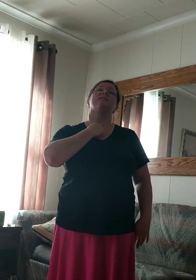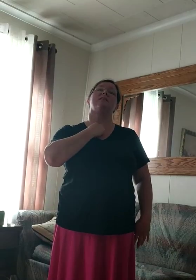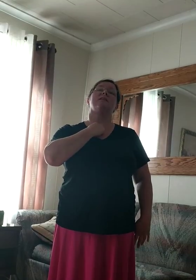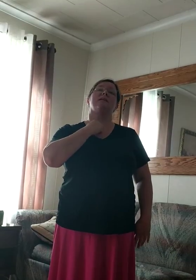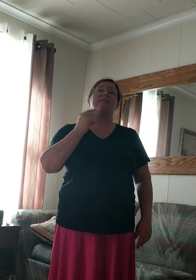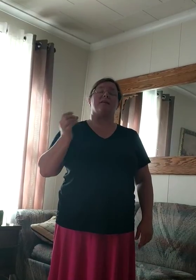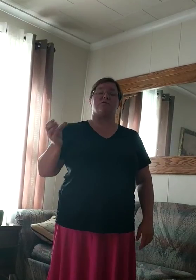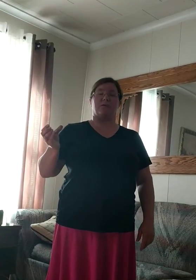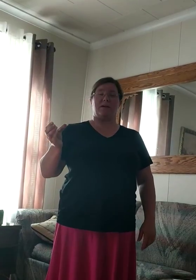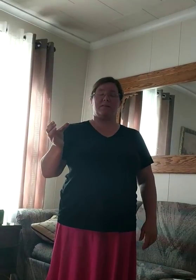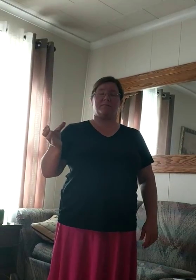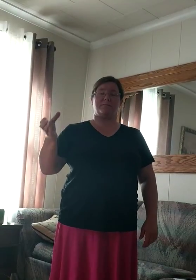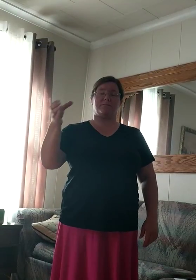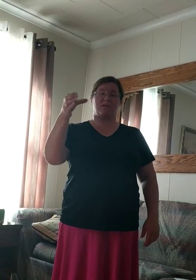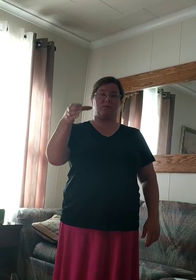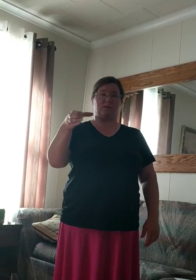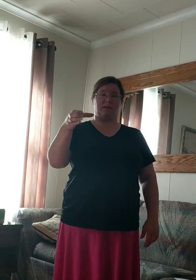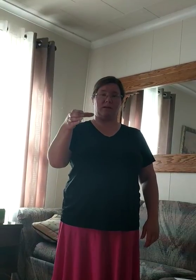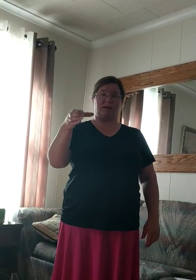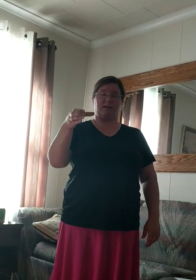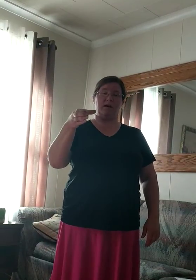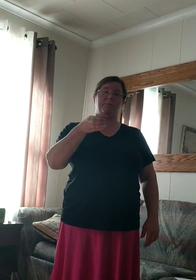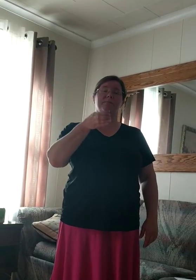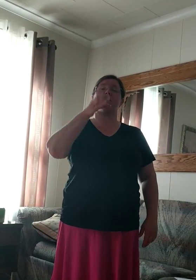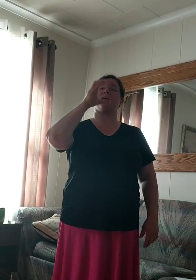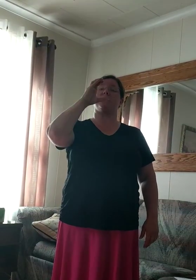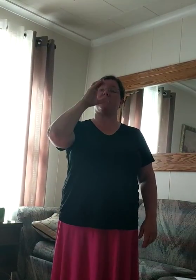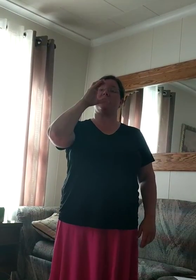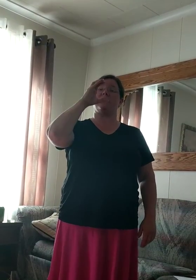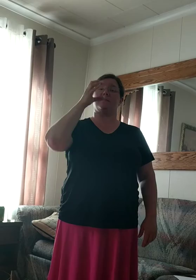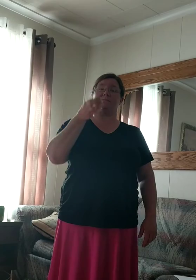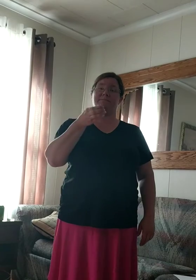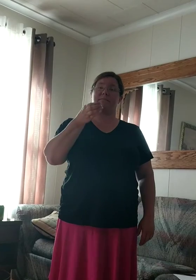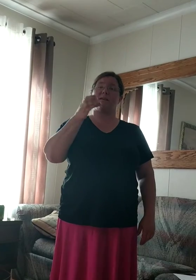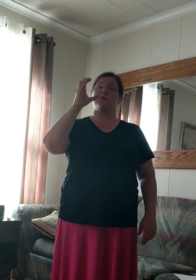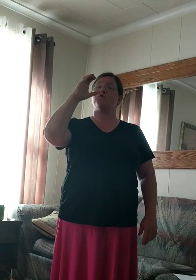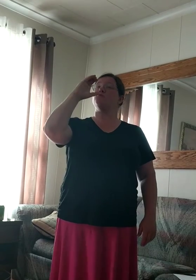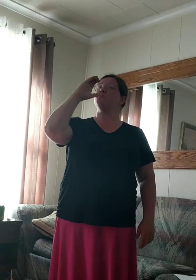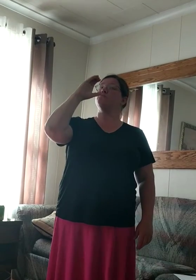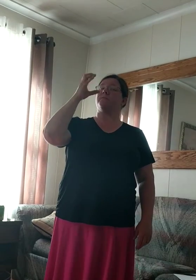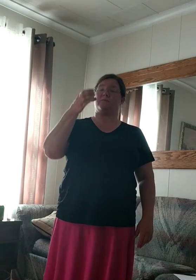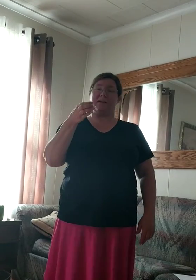Thirst, and then drink, so we're going to take our cup, and we're going to drink it. Drink.